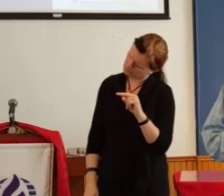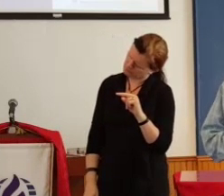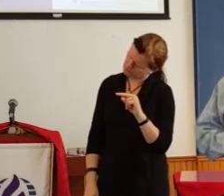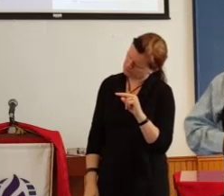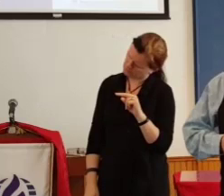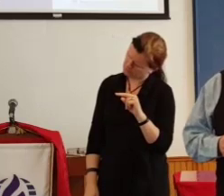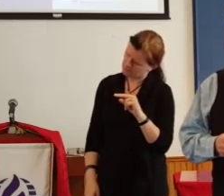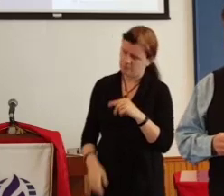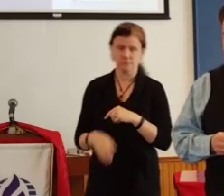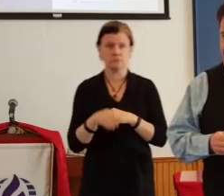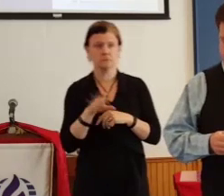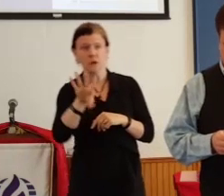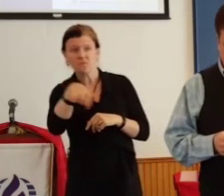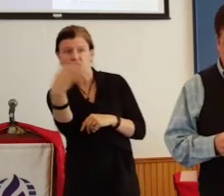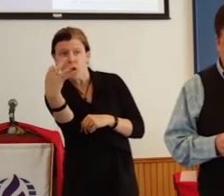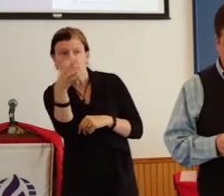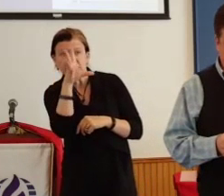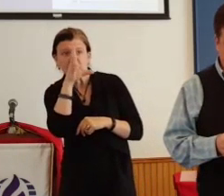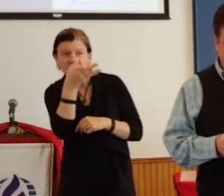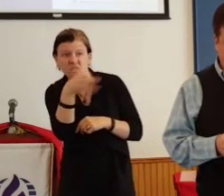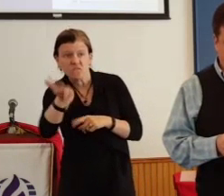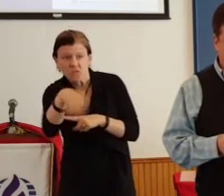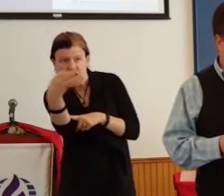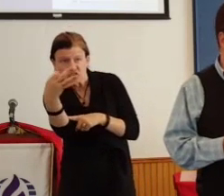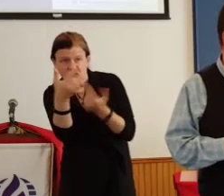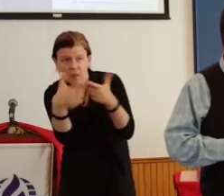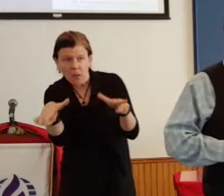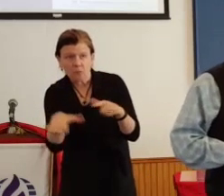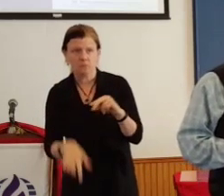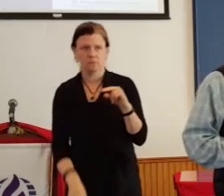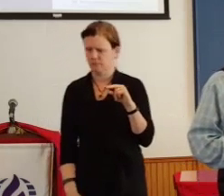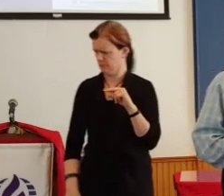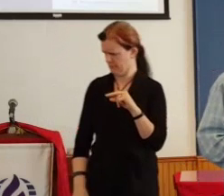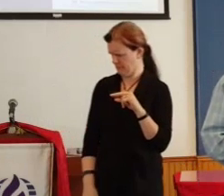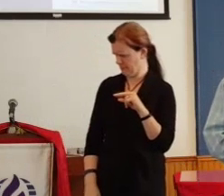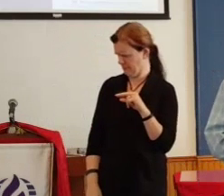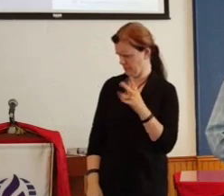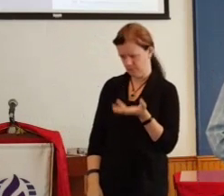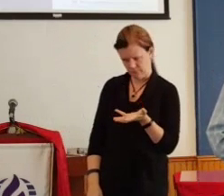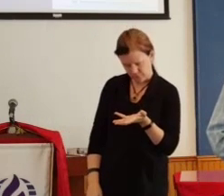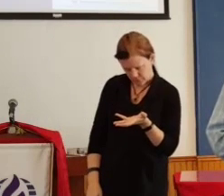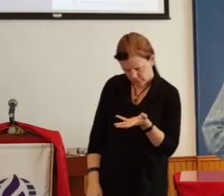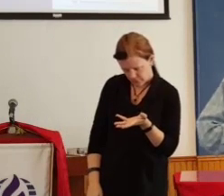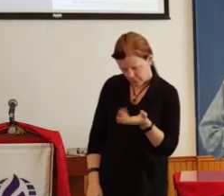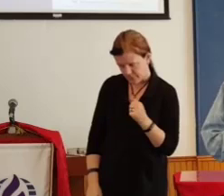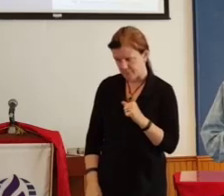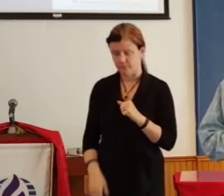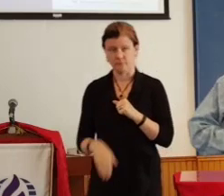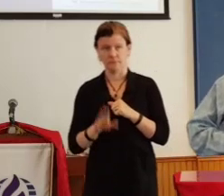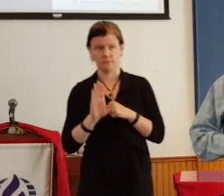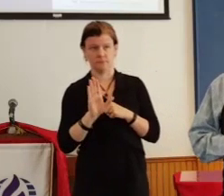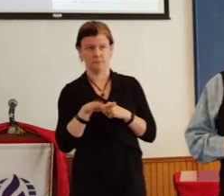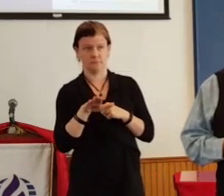Parlez-vous Francais? Still they continue to stare. Parlez Italiano?